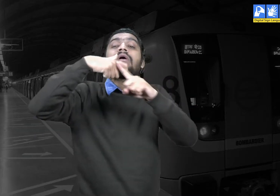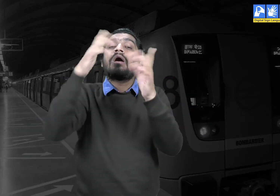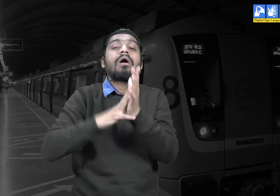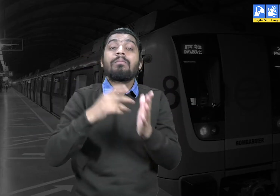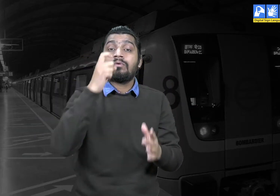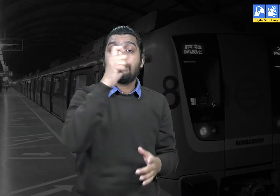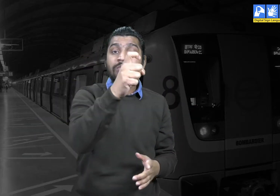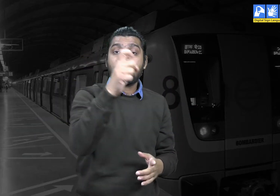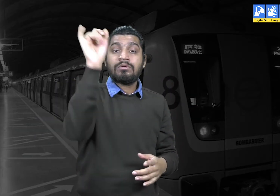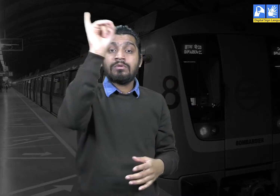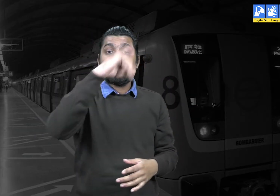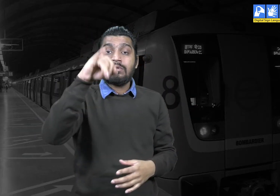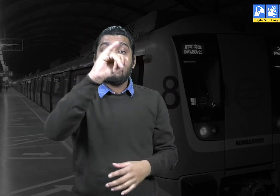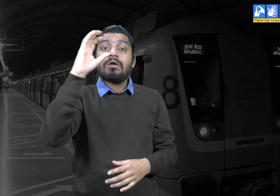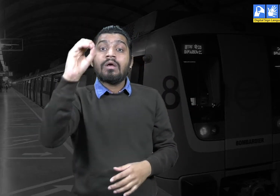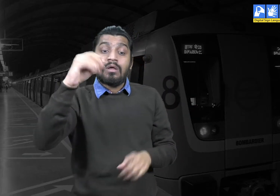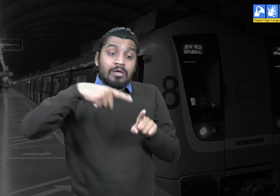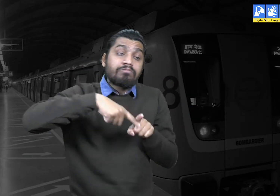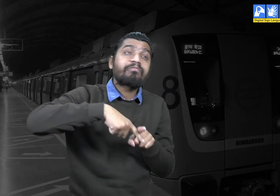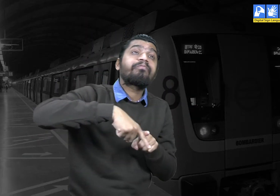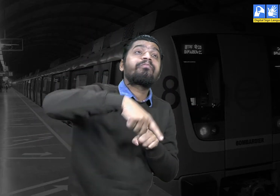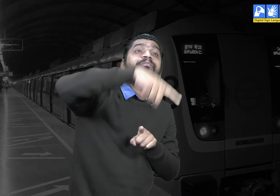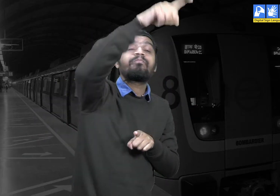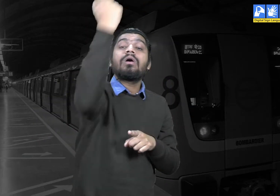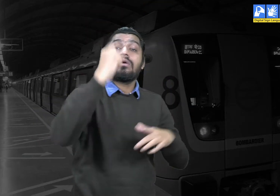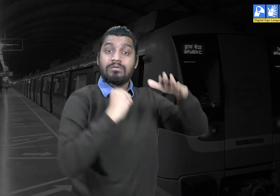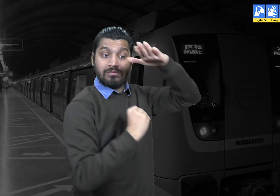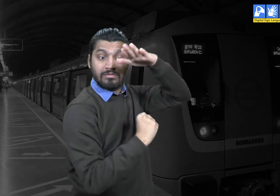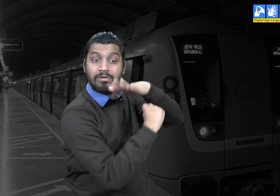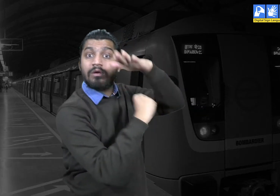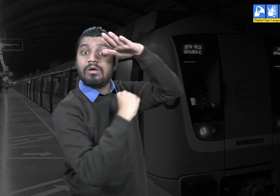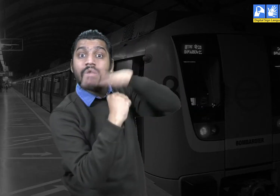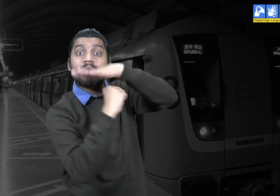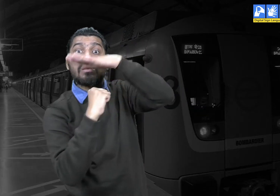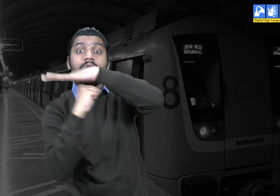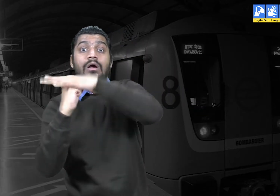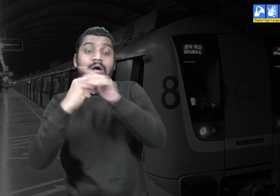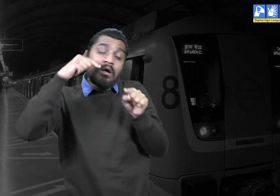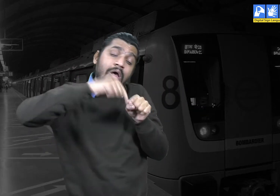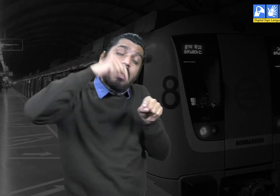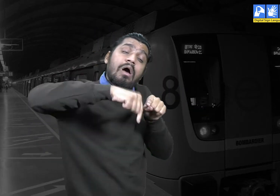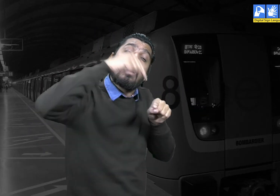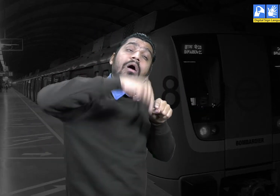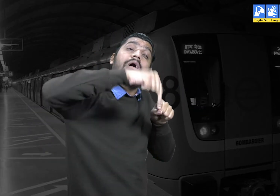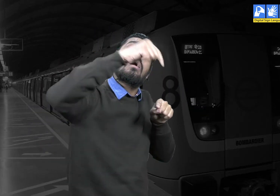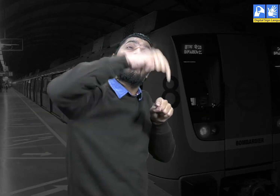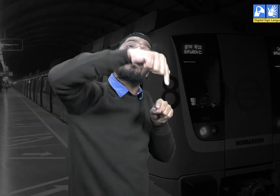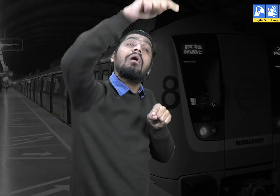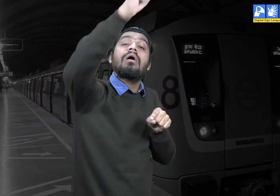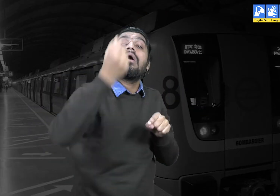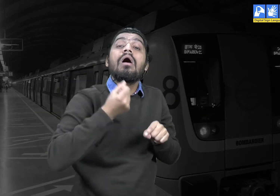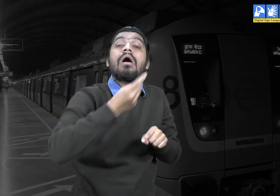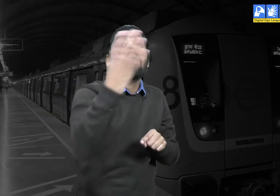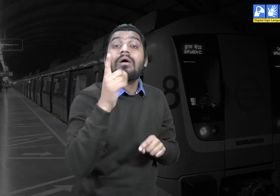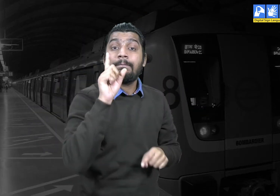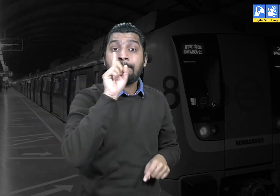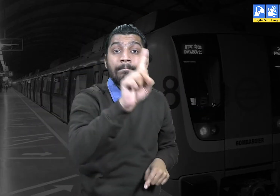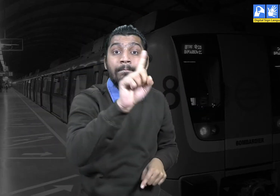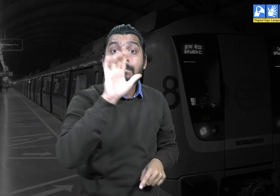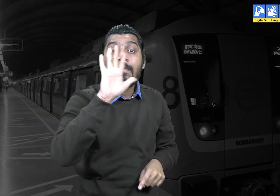760 km from Maharashtra to Karnataka and had over